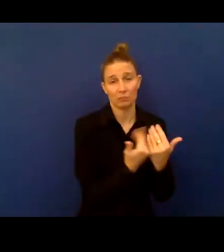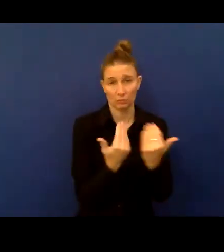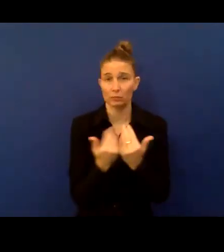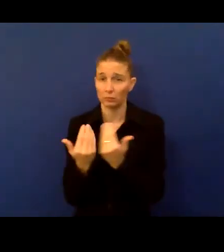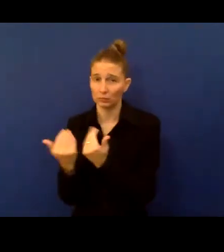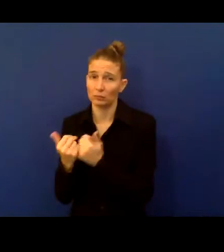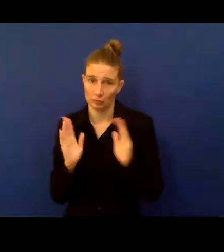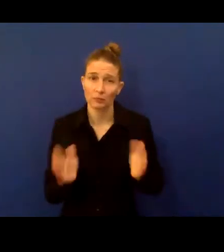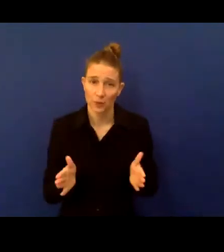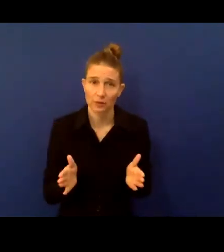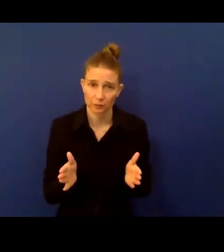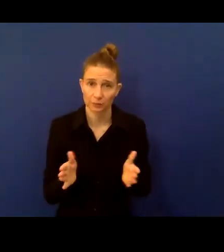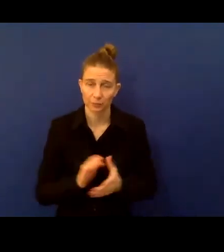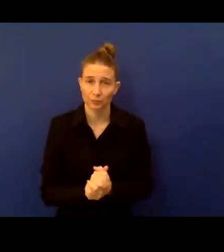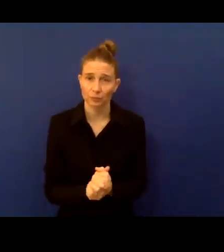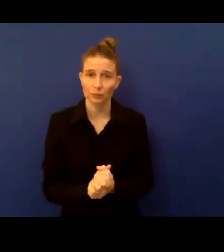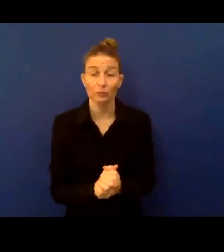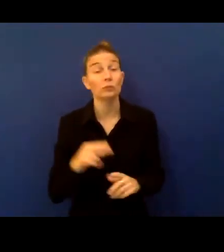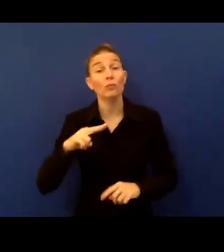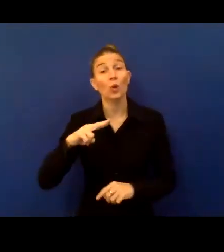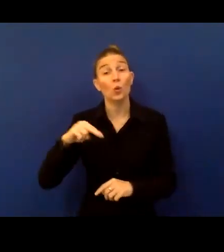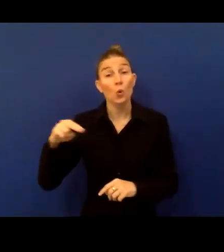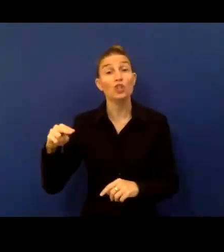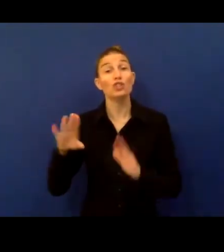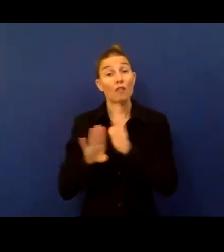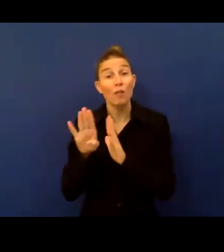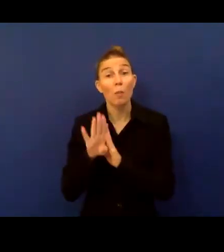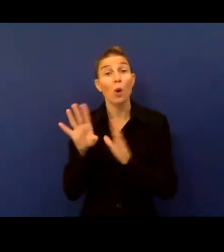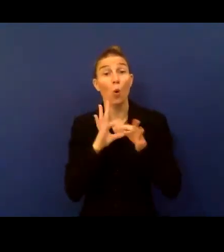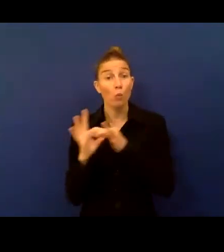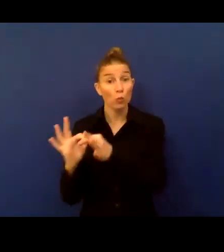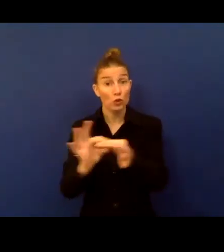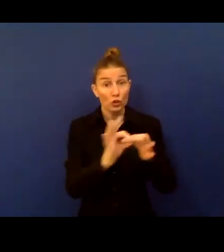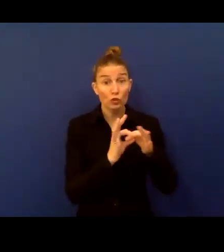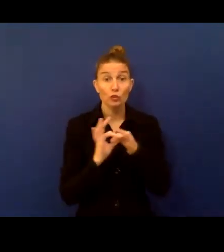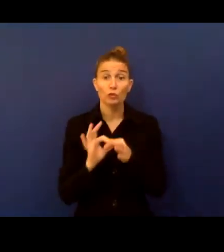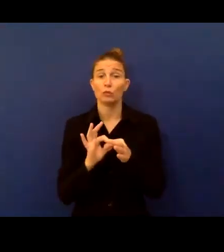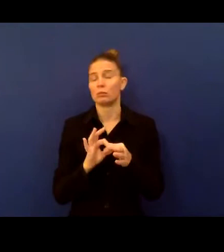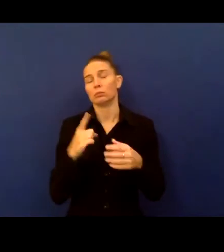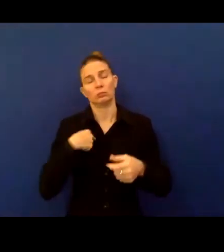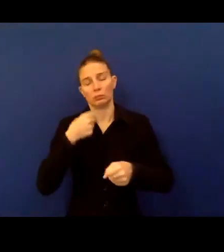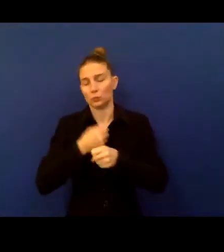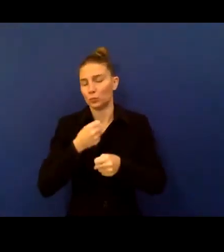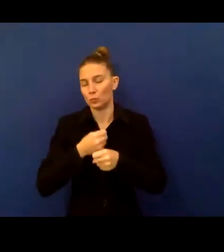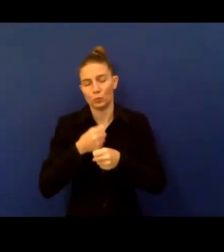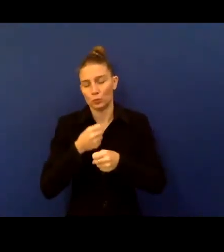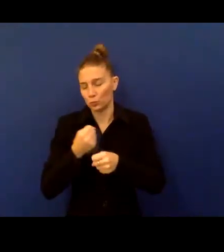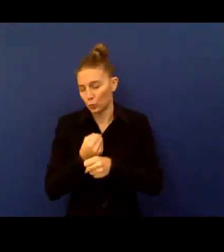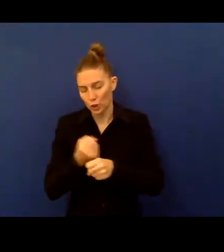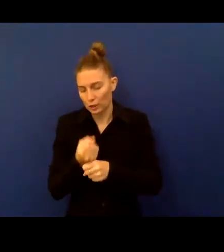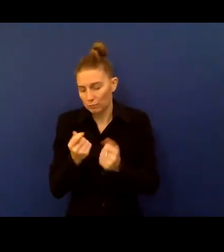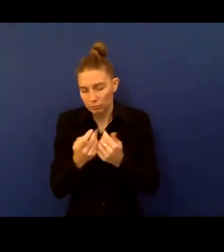In our Norwegian Development Corporation, we are working with lots of different issues with different partners.